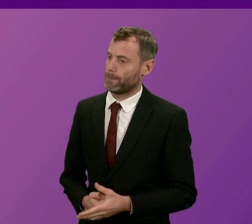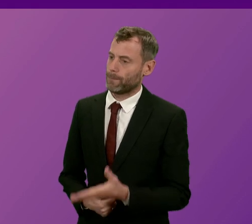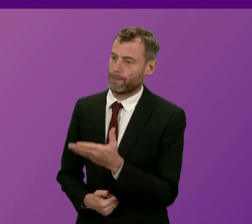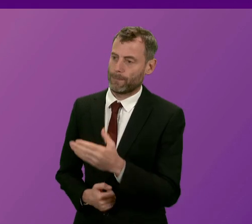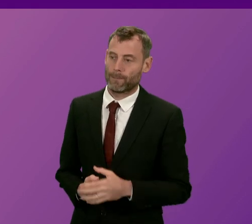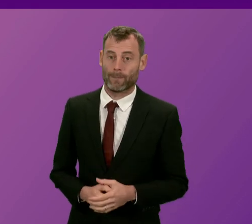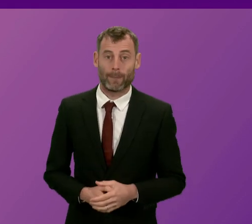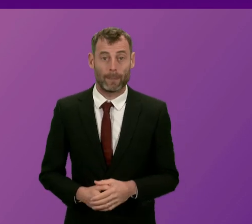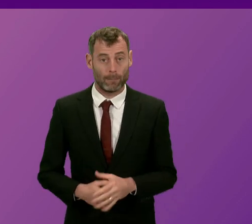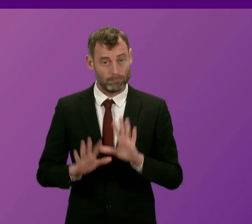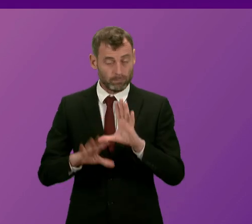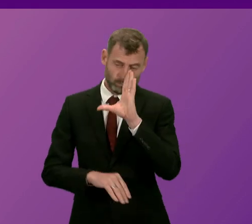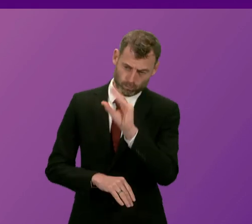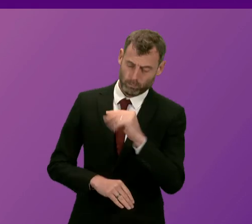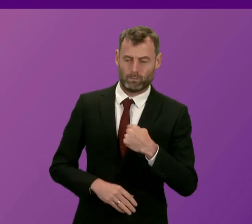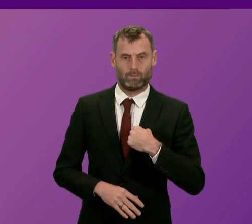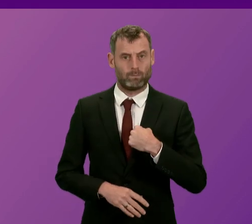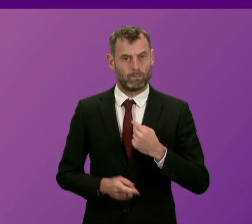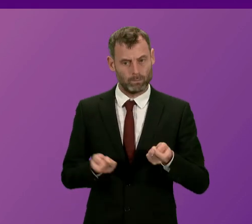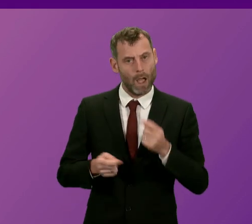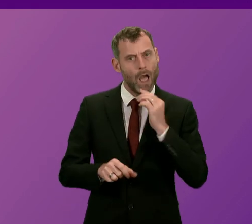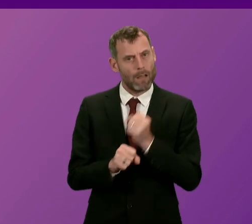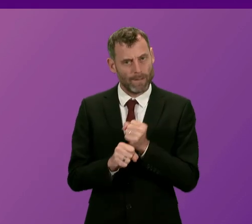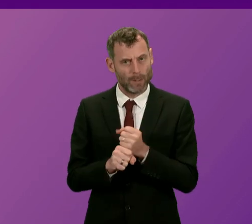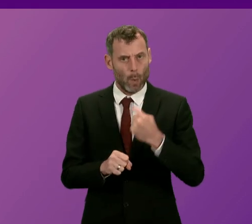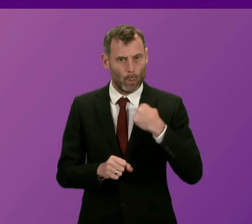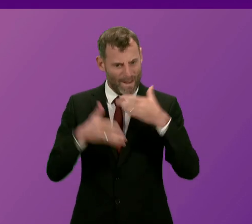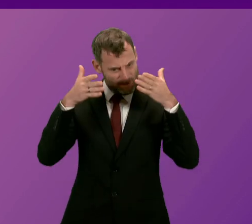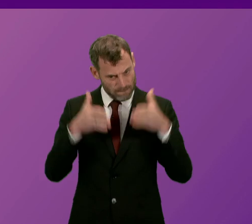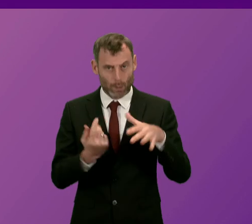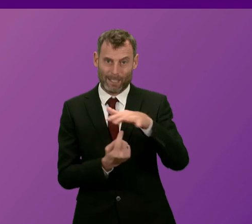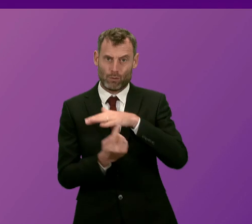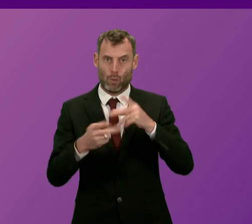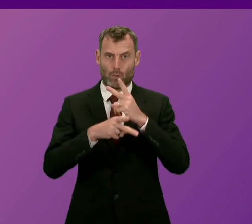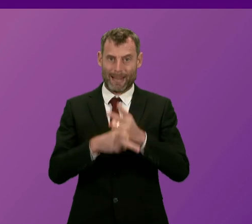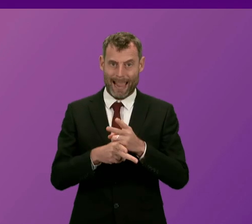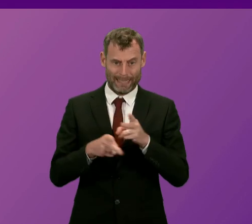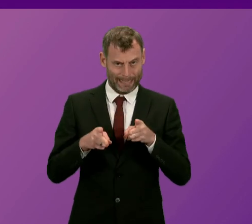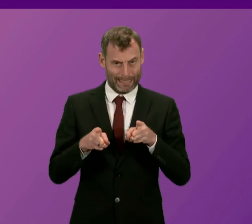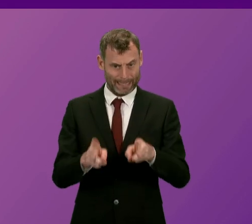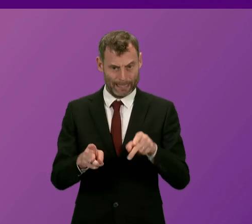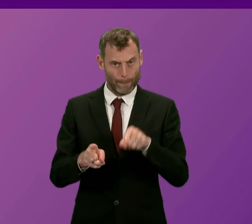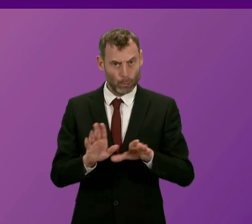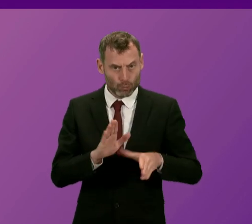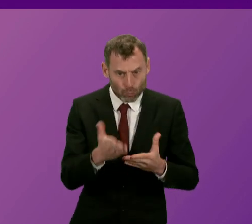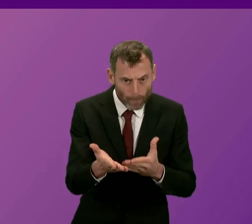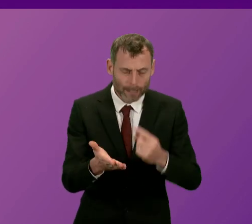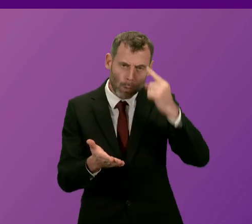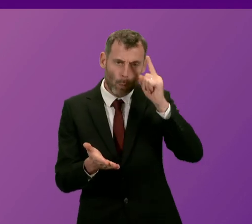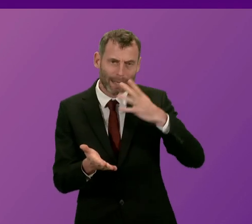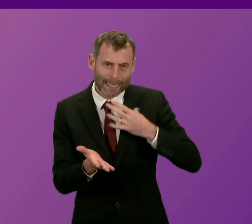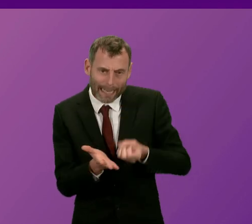This government is putting, investing in our social care system and investing in the provision of care services